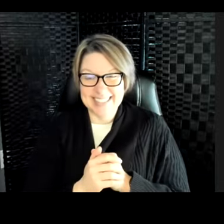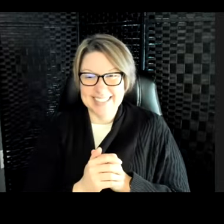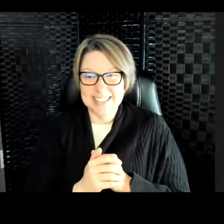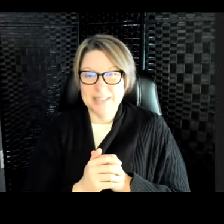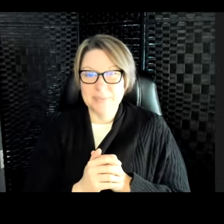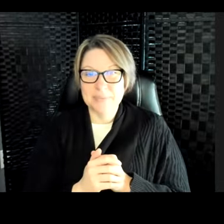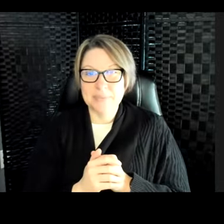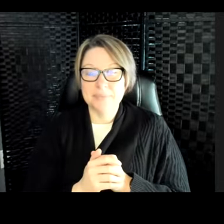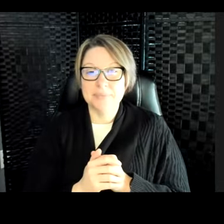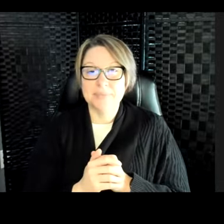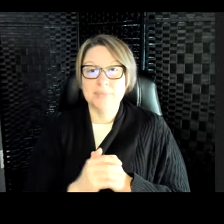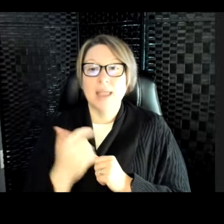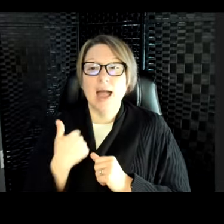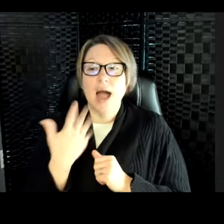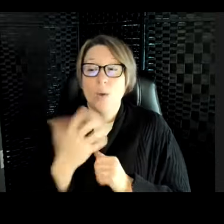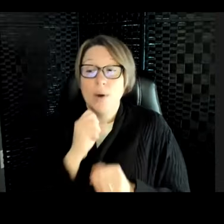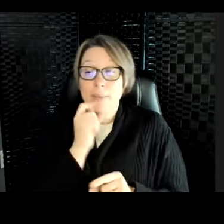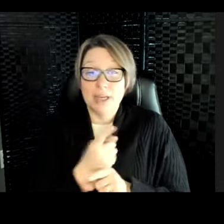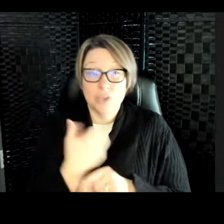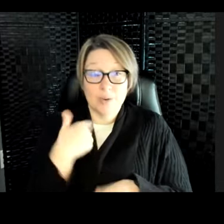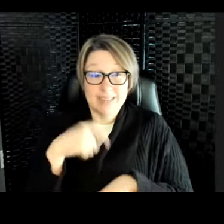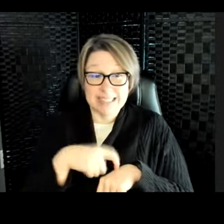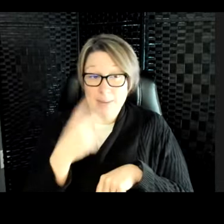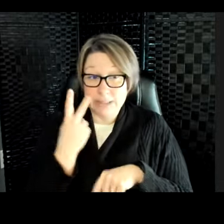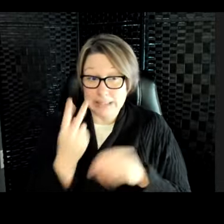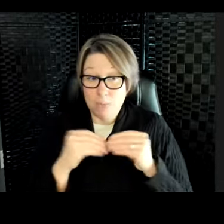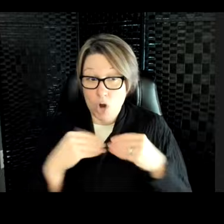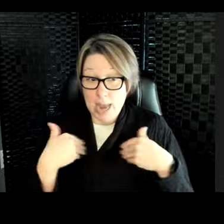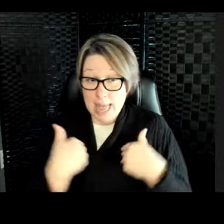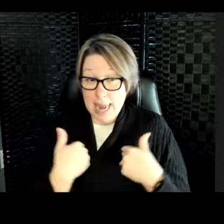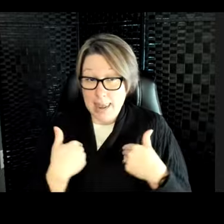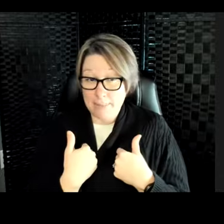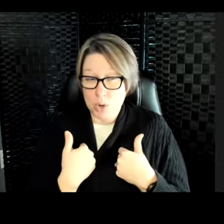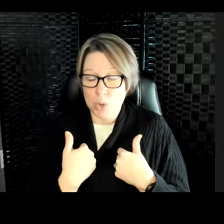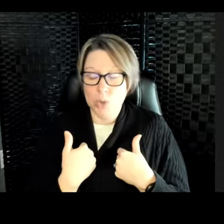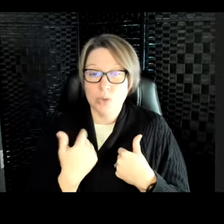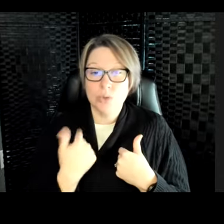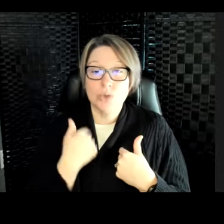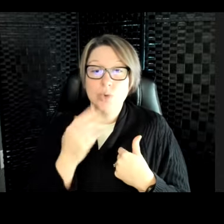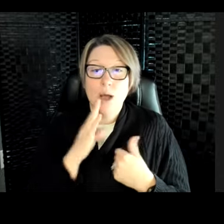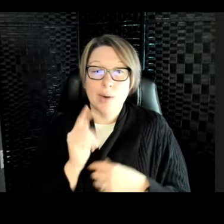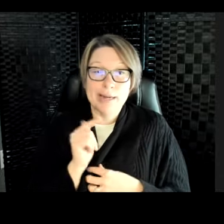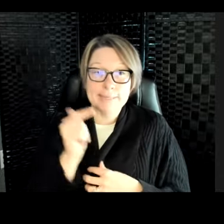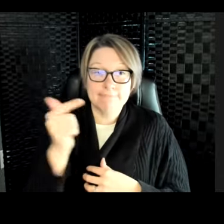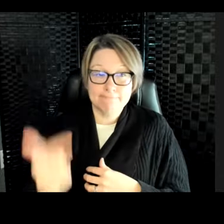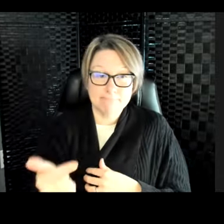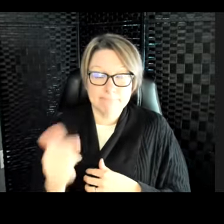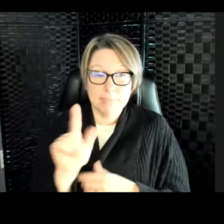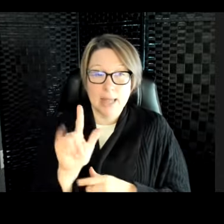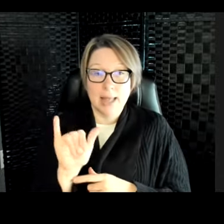I want to make sure we have time to see some more animals. So I am going to hand it back to Lydia in the